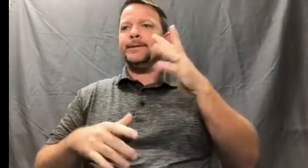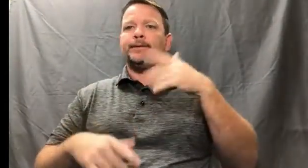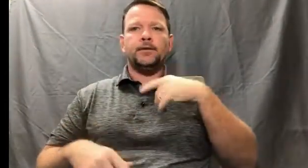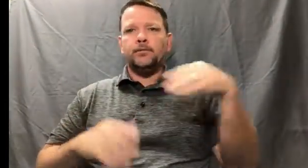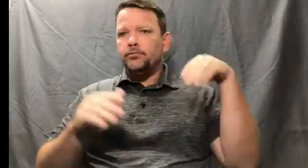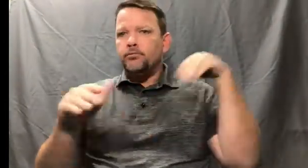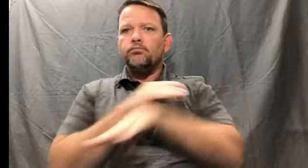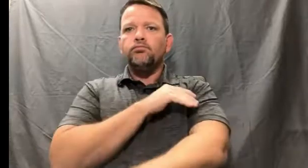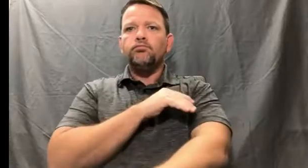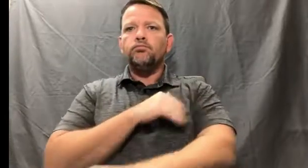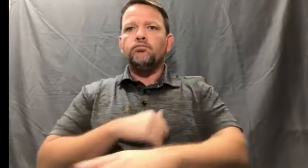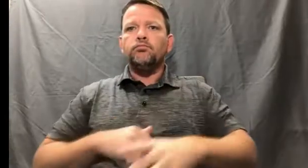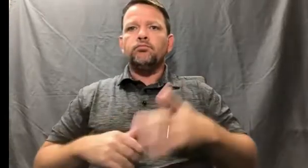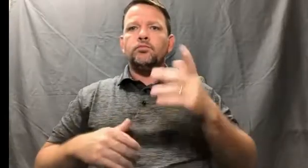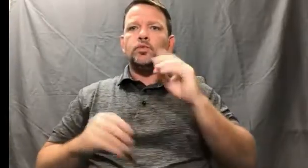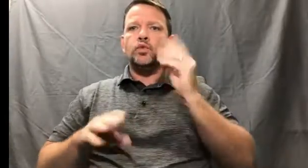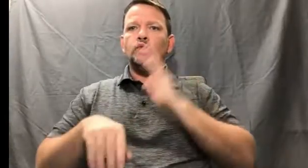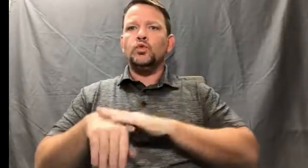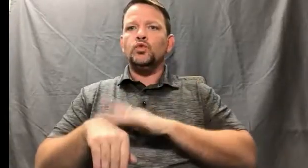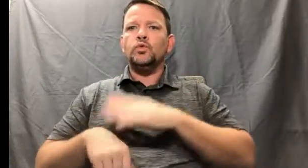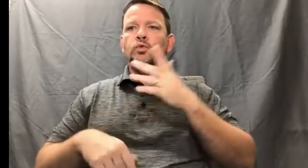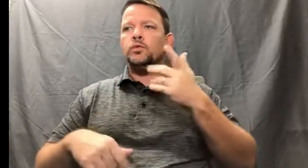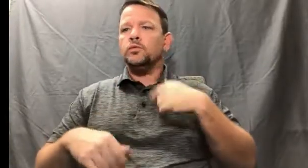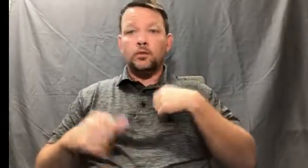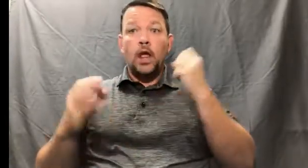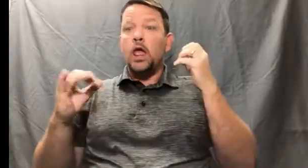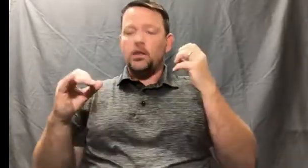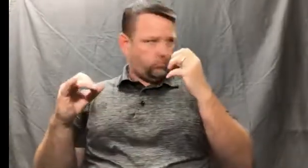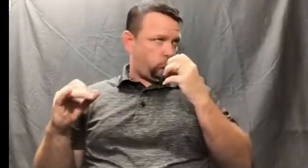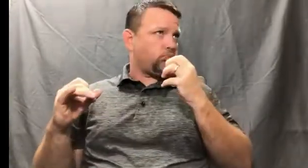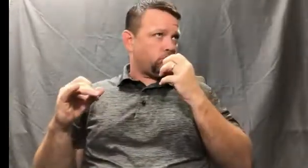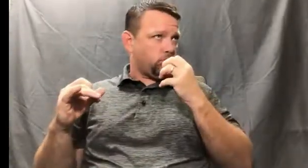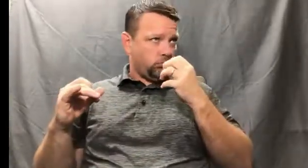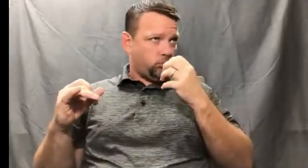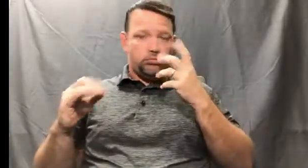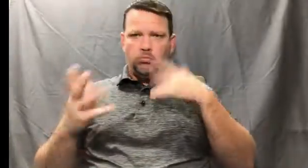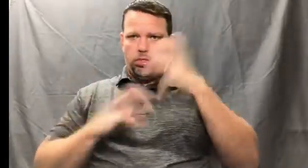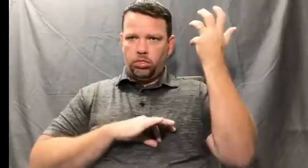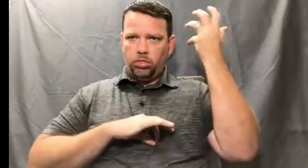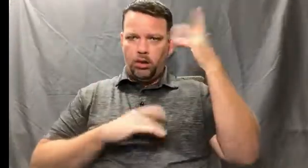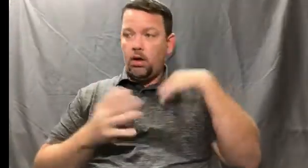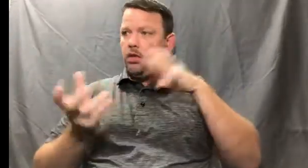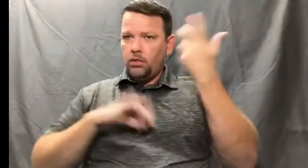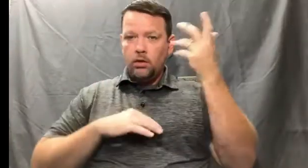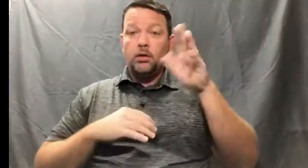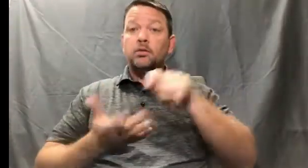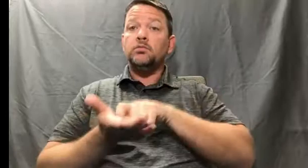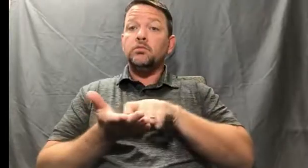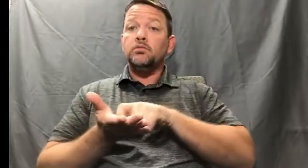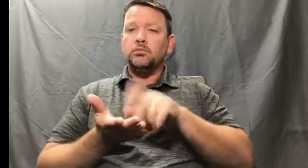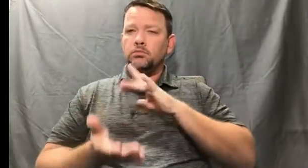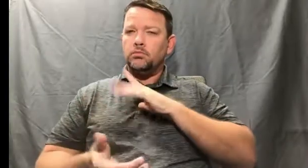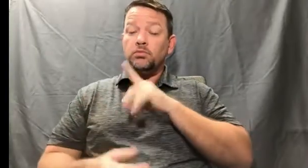Maybe my children need me. So then they interrupt me and throw me off.